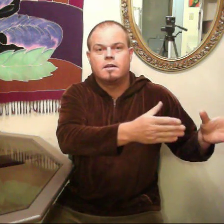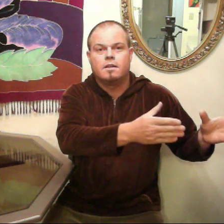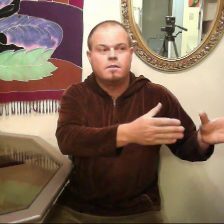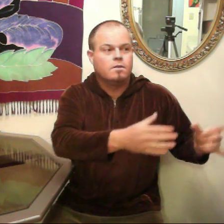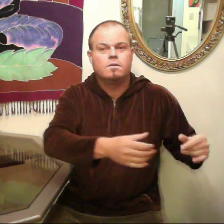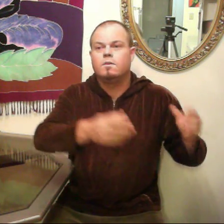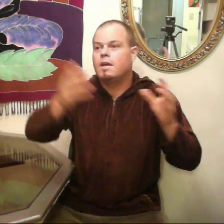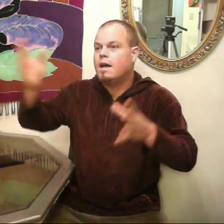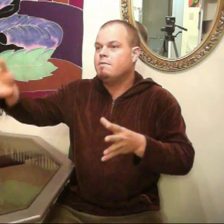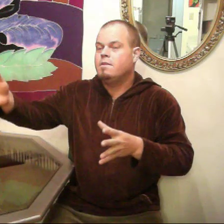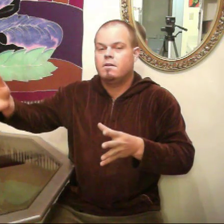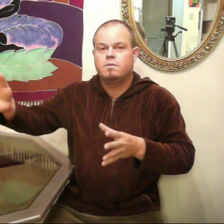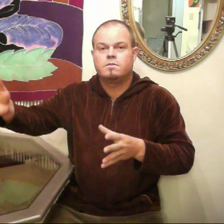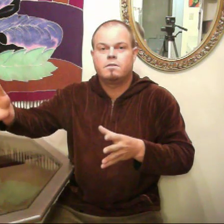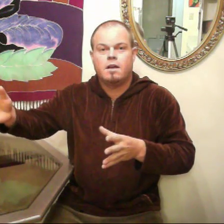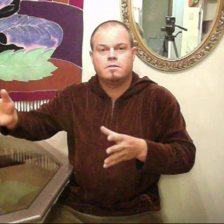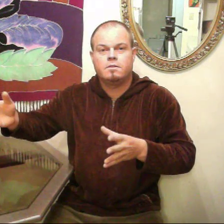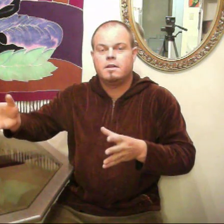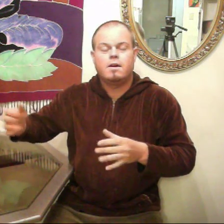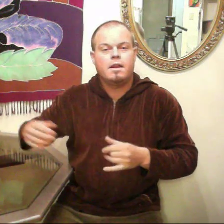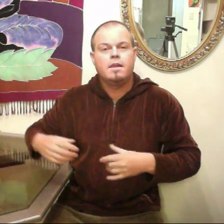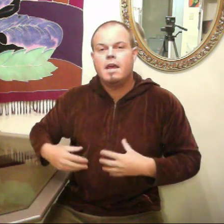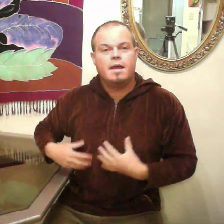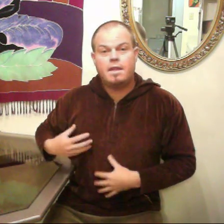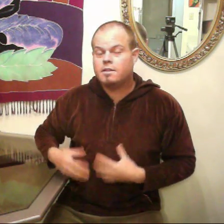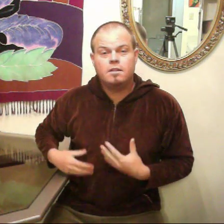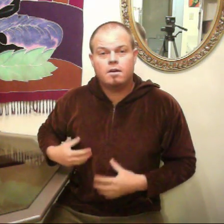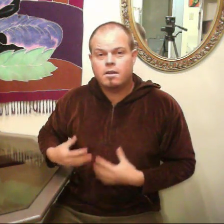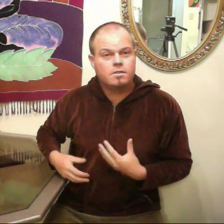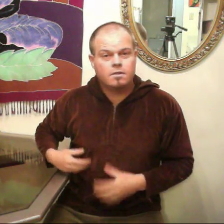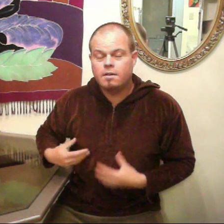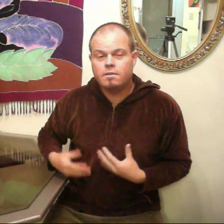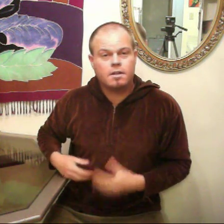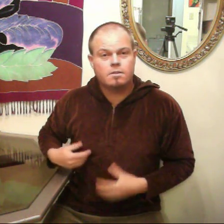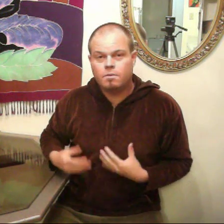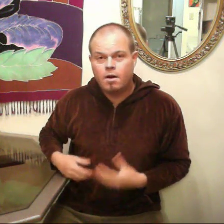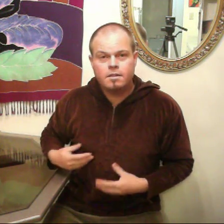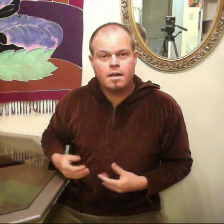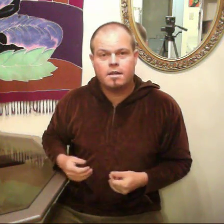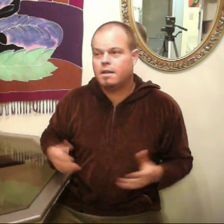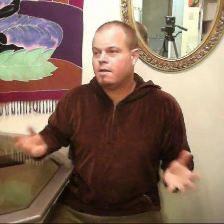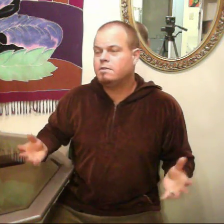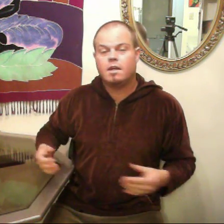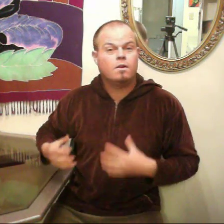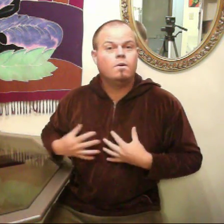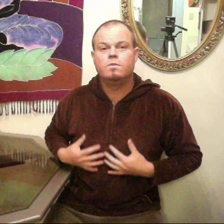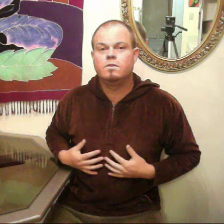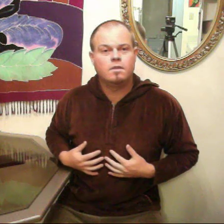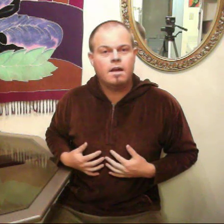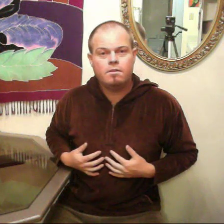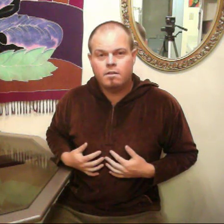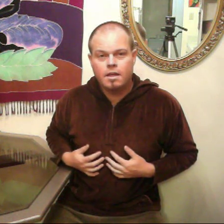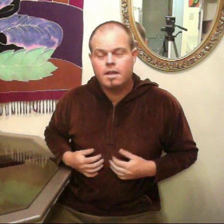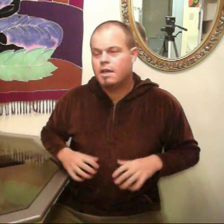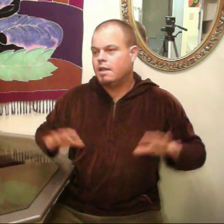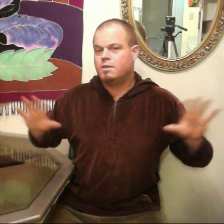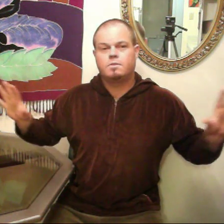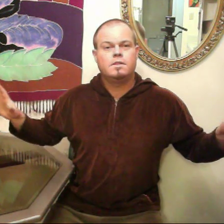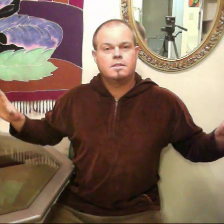taking, you know, don't have those fries right now. And that's not because your liver doesn't want that and now it's at a whole new level and it treats